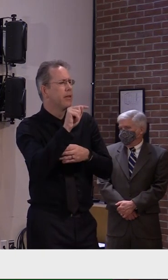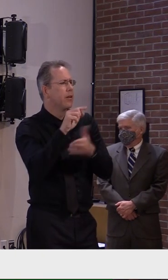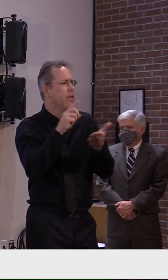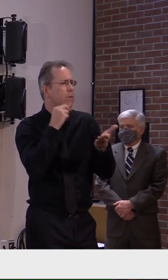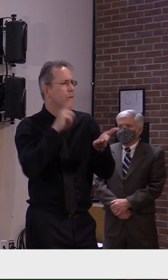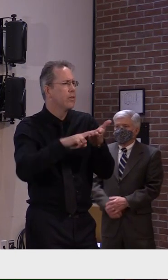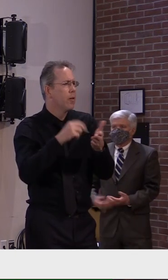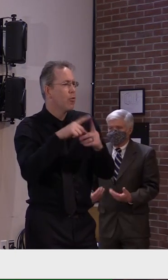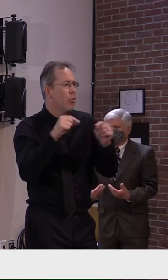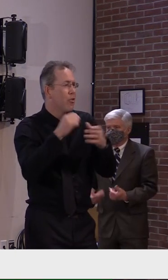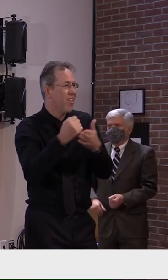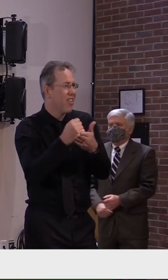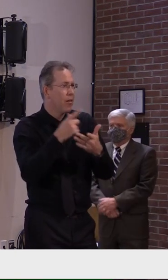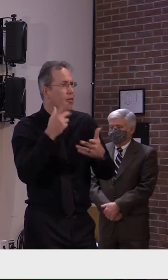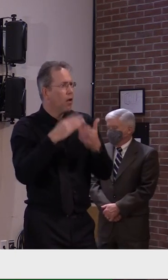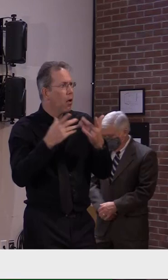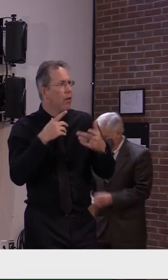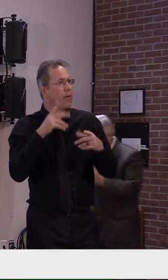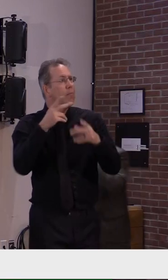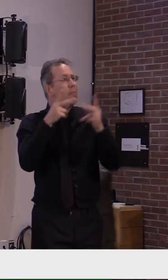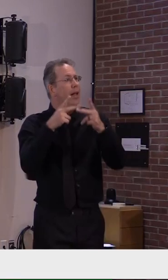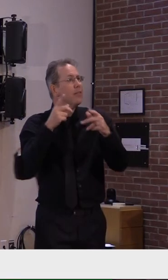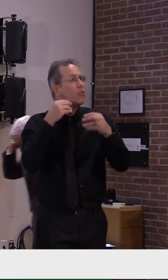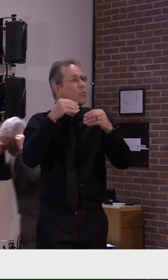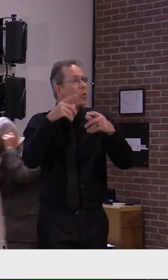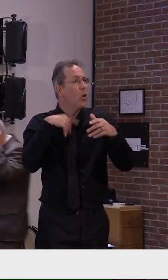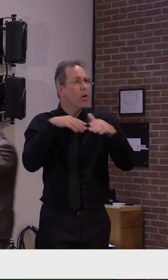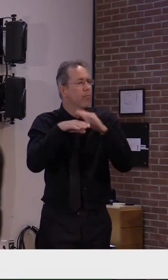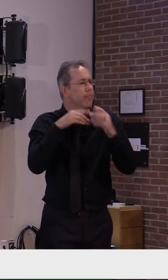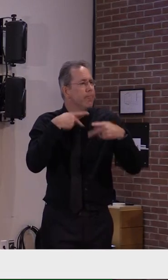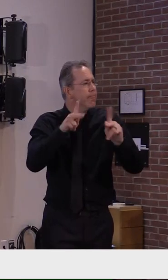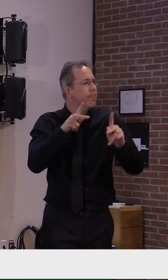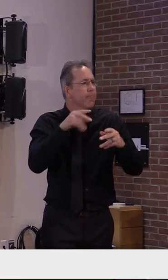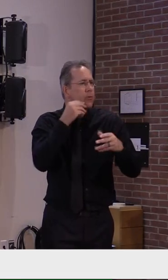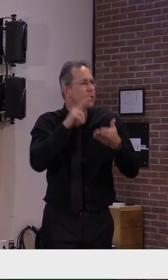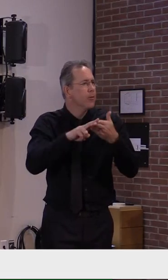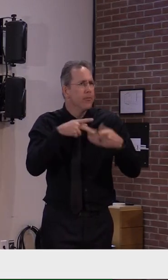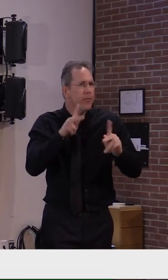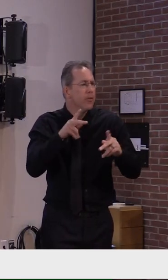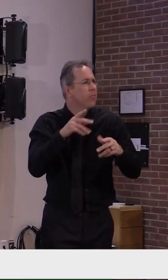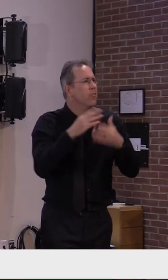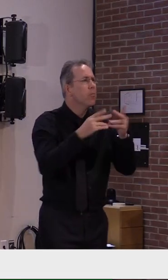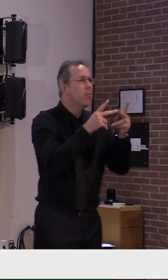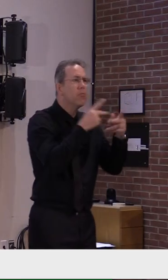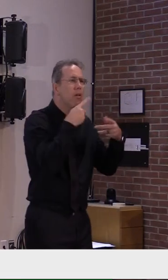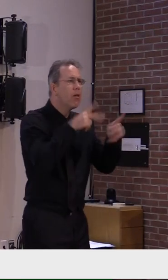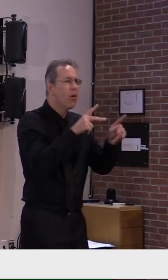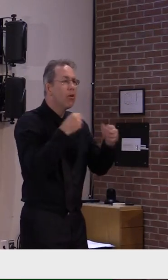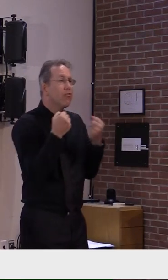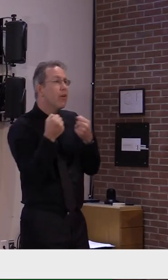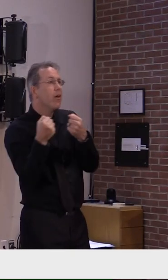have to do? I'll let Secretary Smith try and answer that. Thank you.